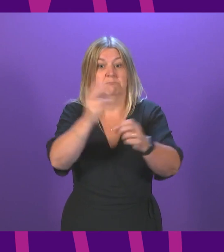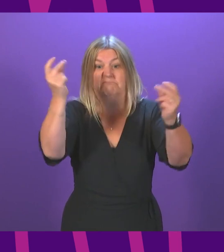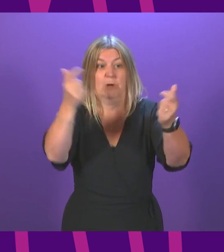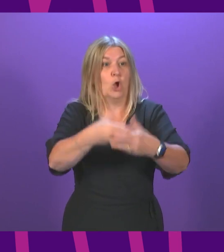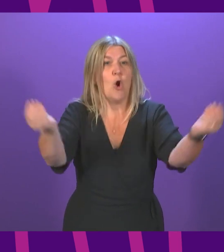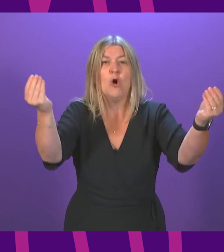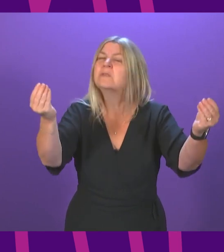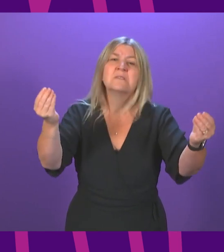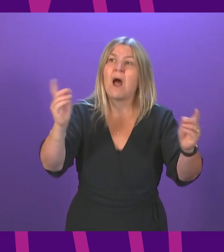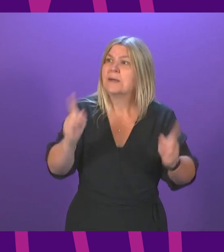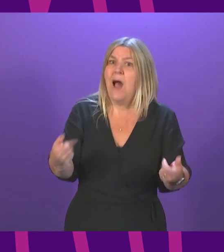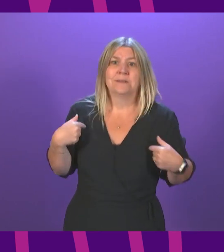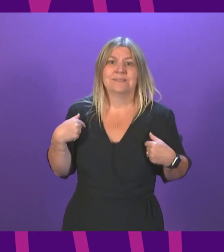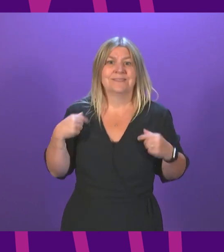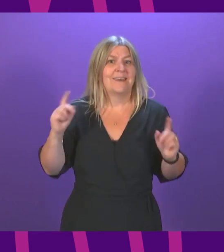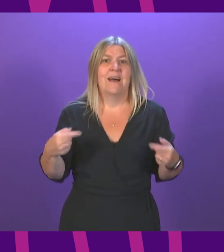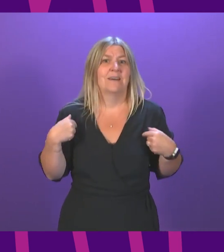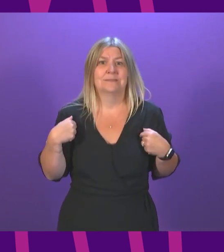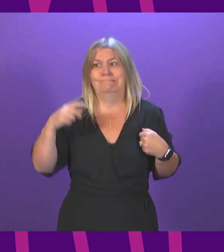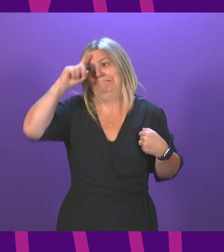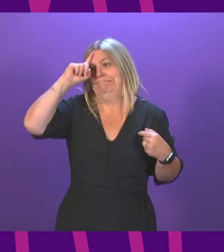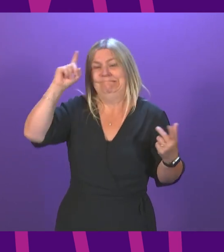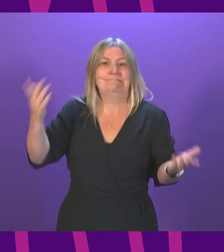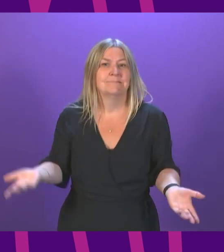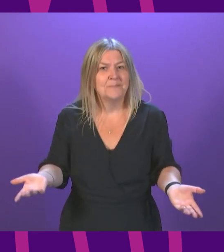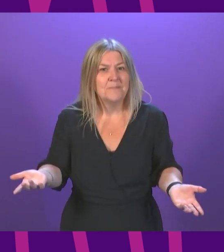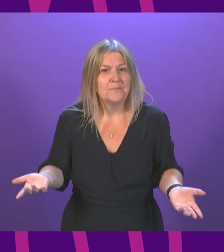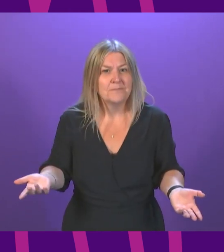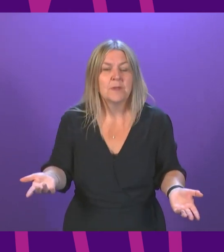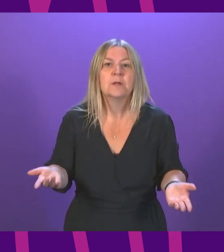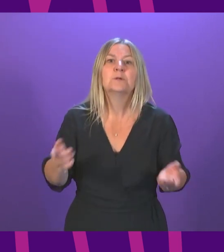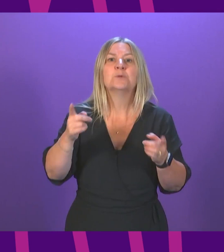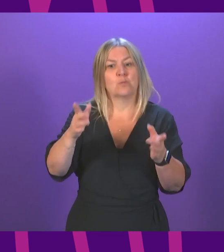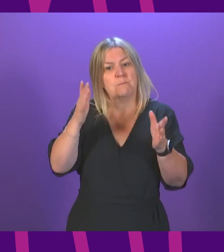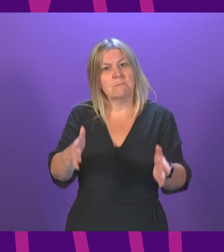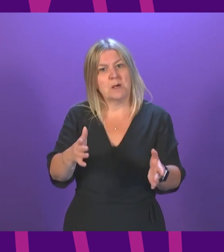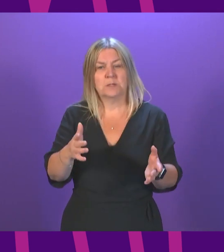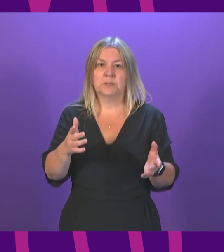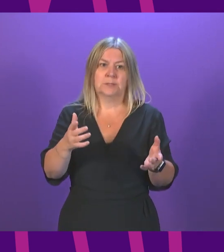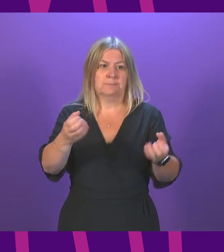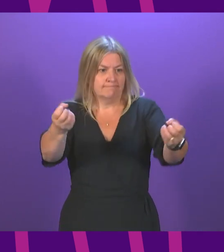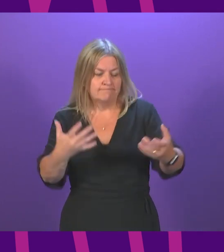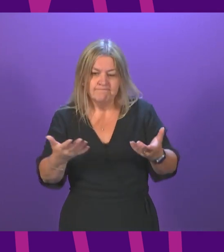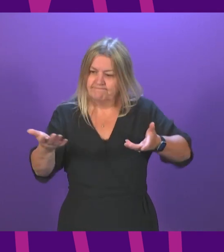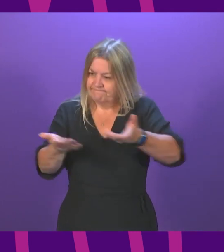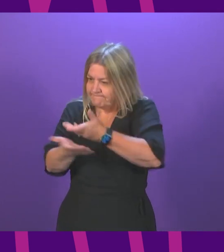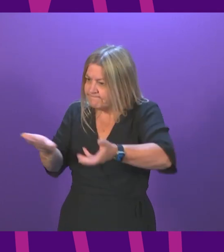If I could do that, I would do it in an instant. So we have to continue to take careful decisions. Anna Sarwar says the vaccines are working. All